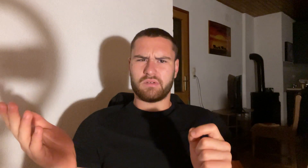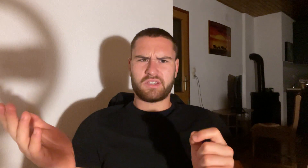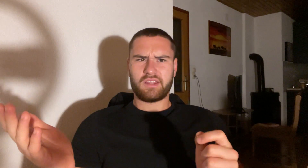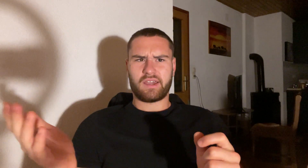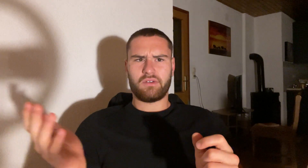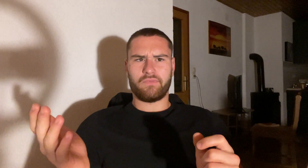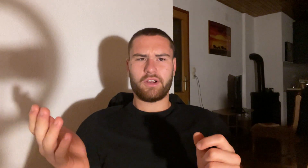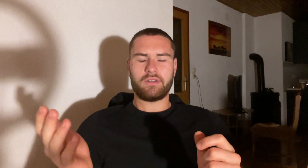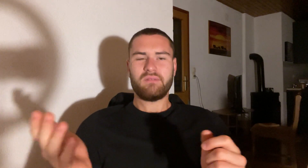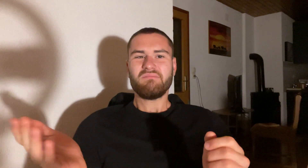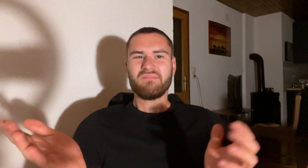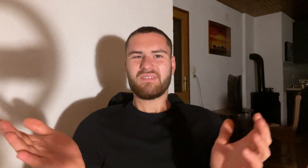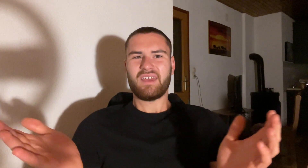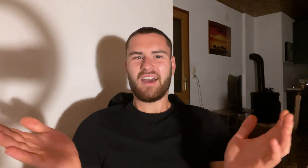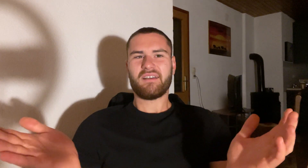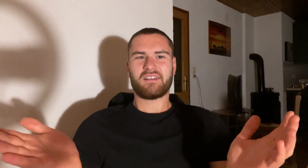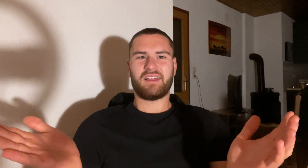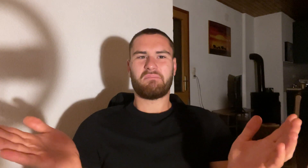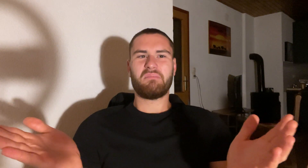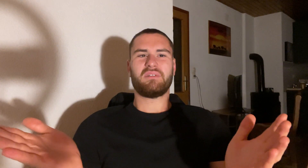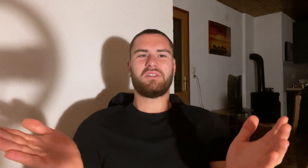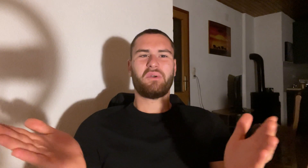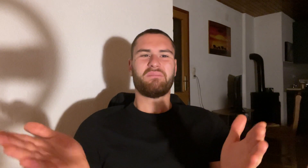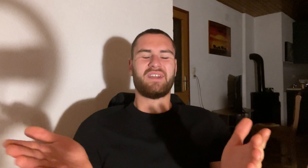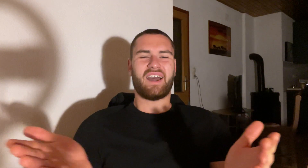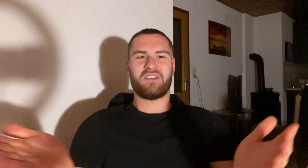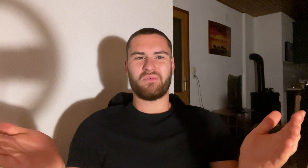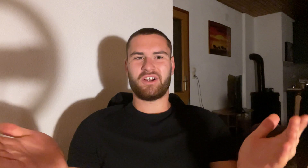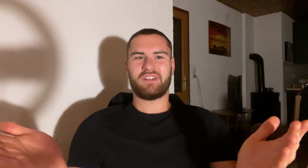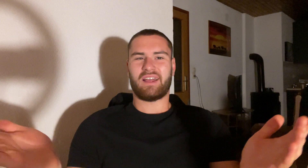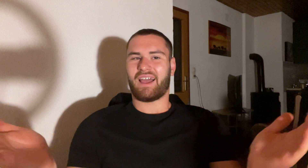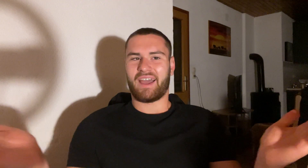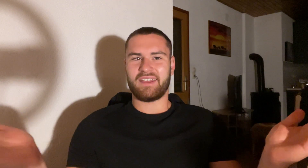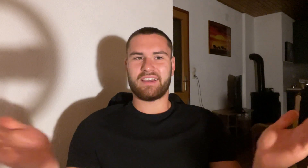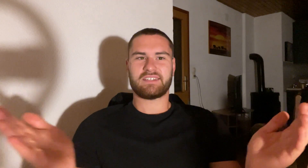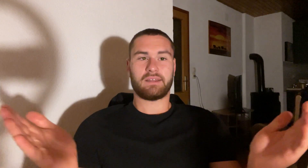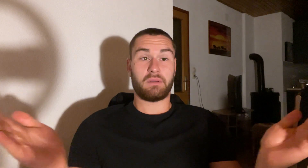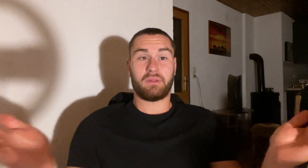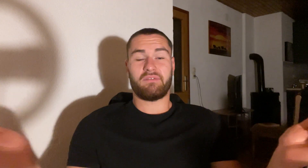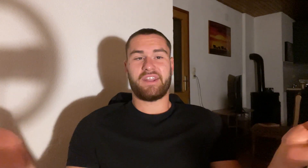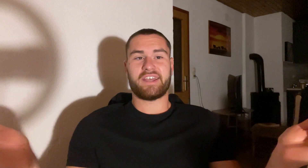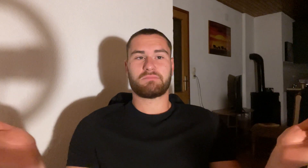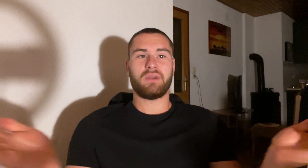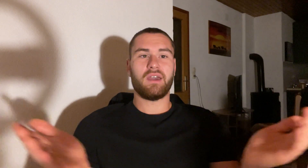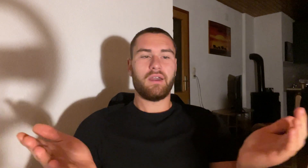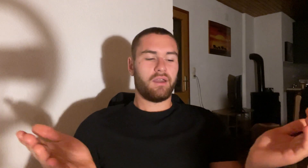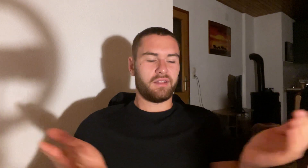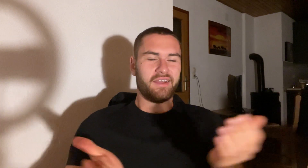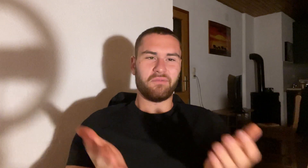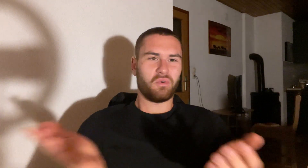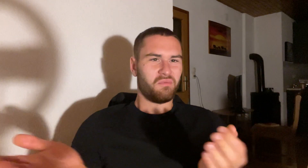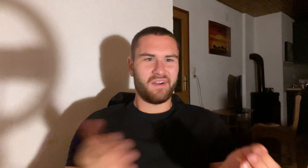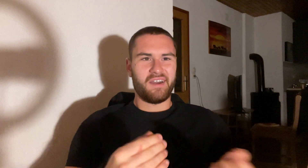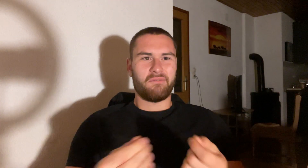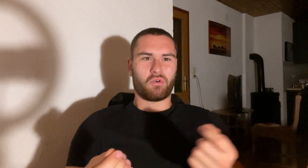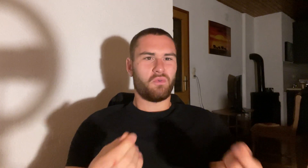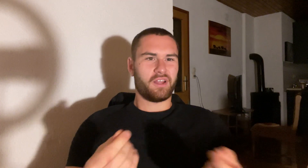isn't it kind of weird? Yeah, like people look at me kind of weird, I guess, like people even asked me like for what?